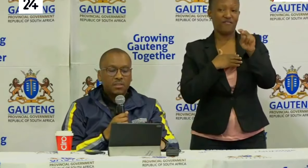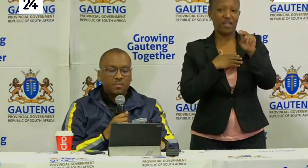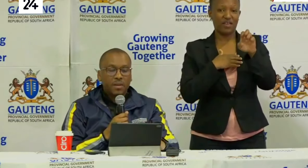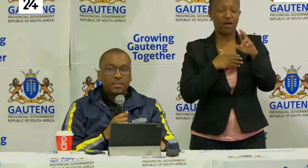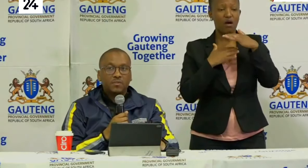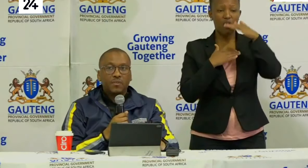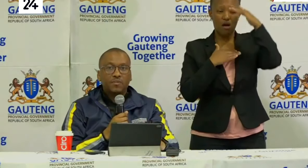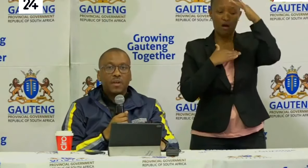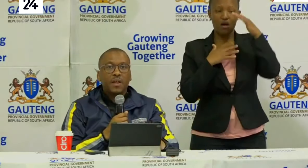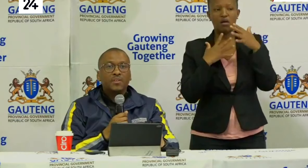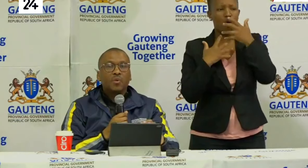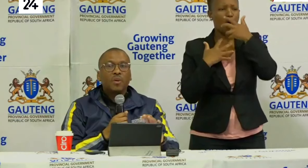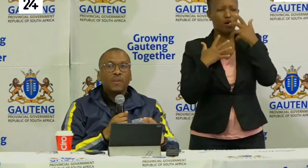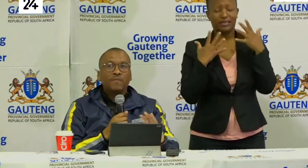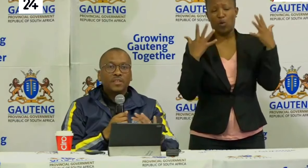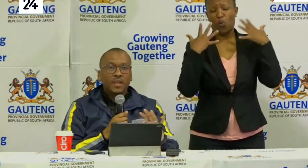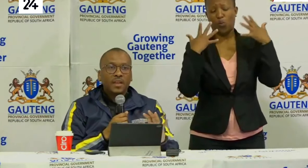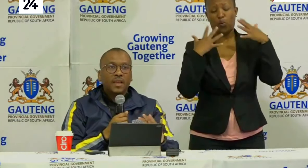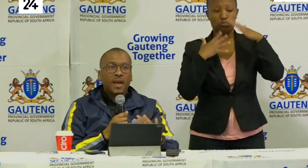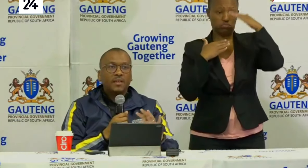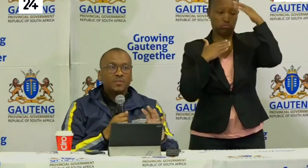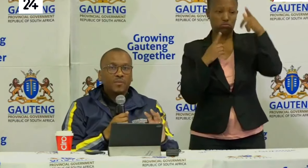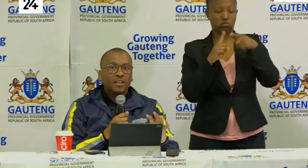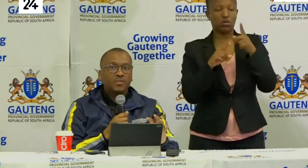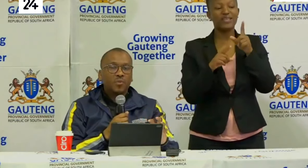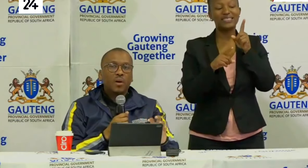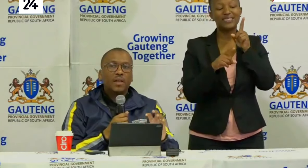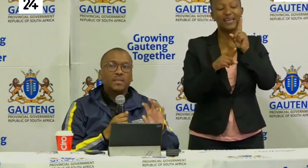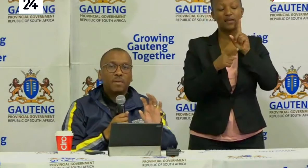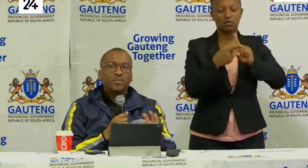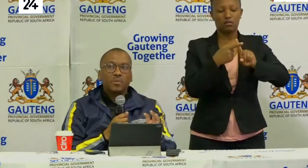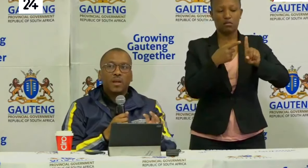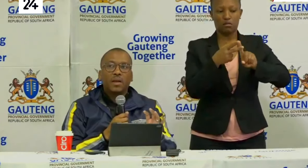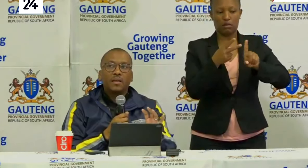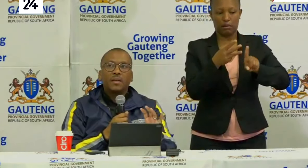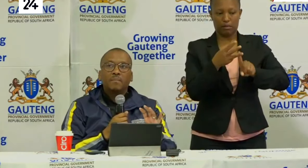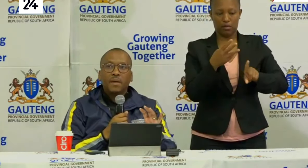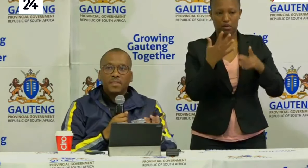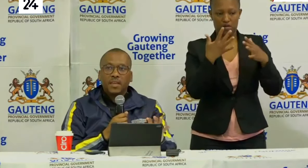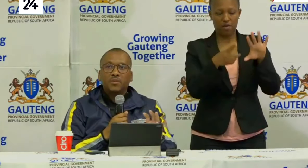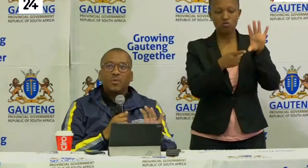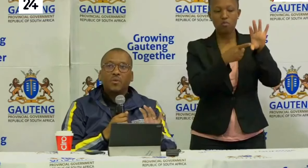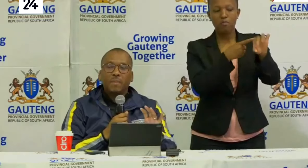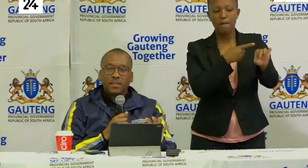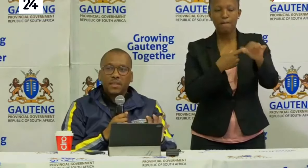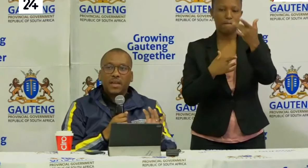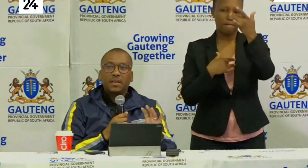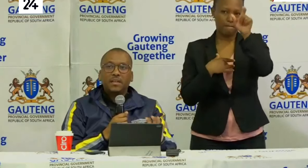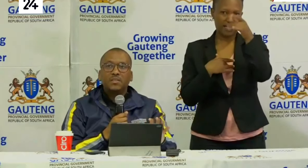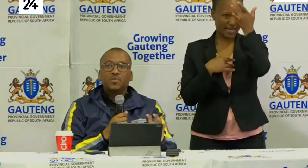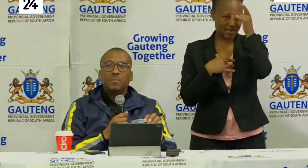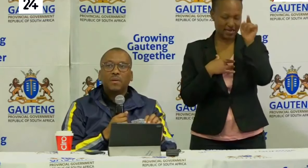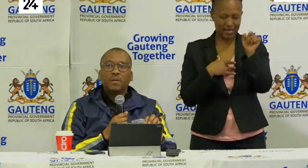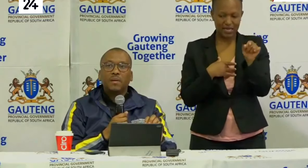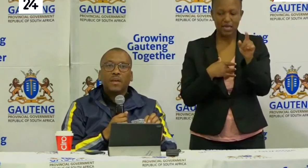symbolizes fever. So if the screening identifies you as a particular patient or person that